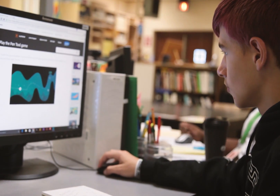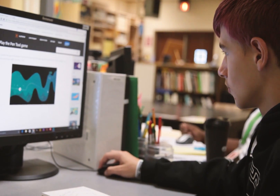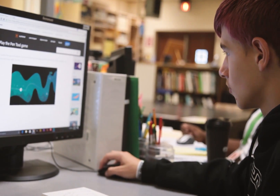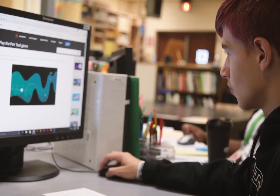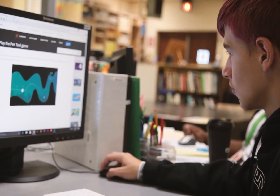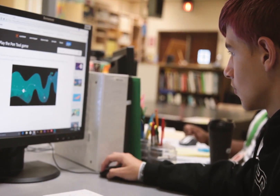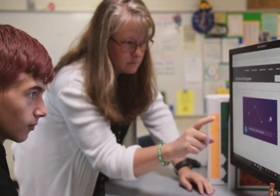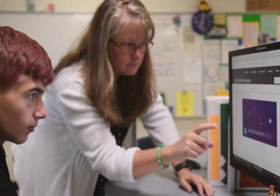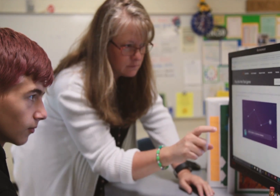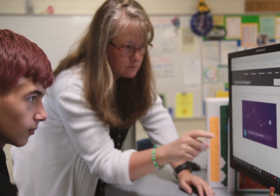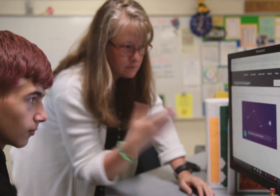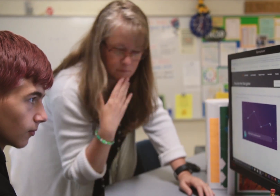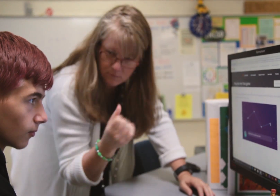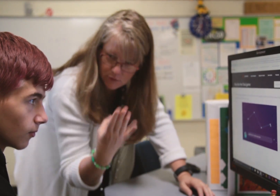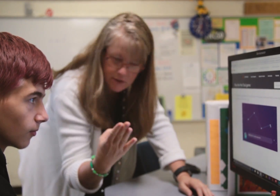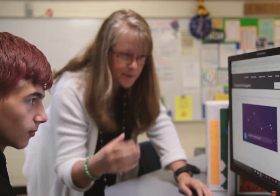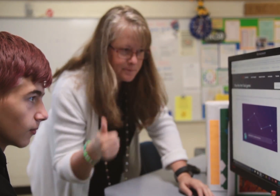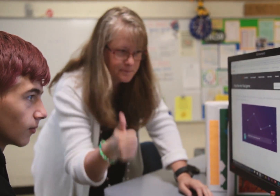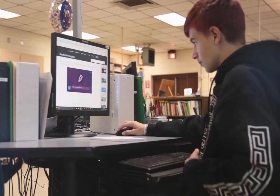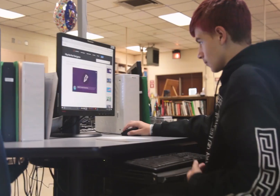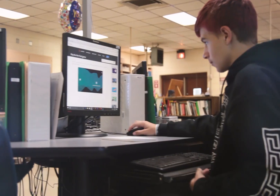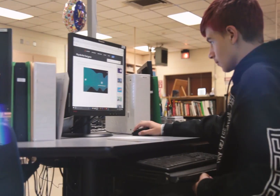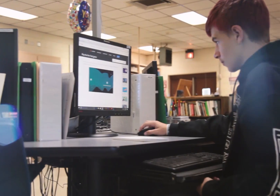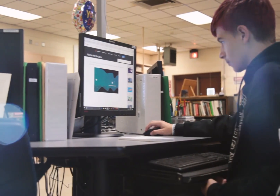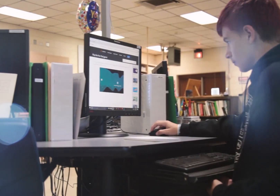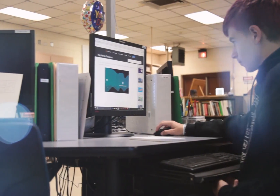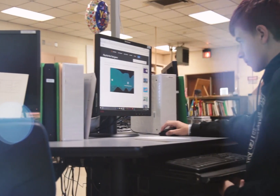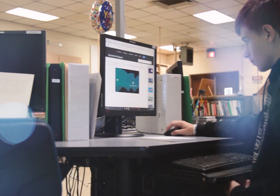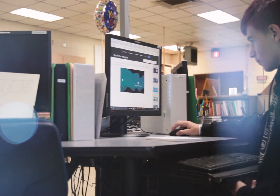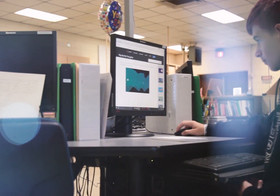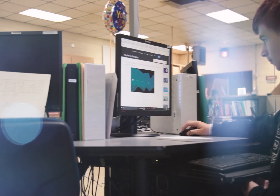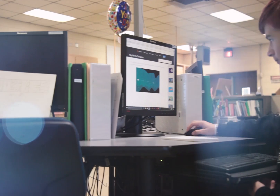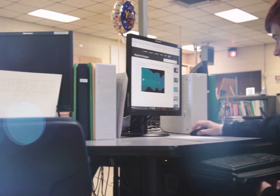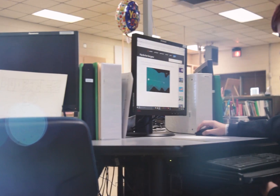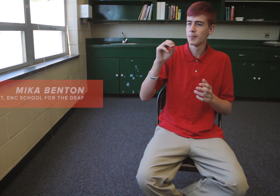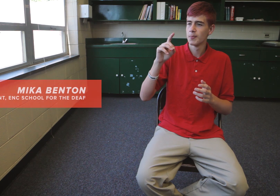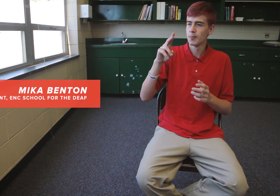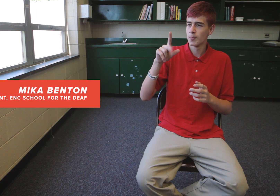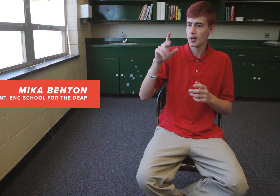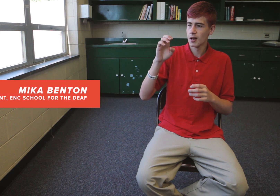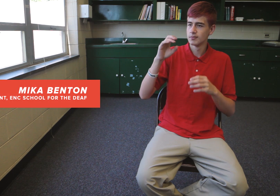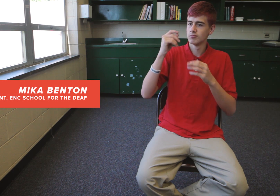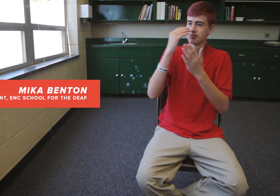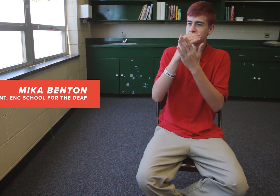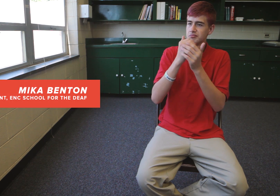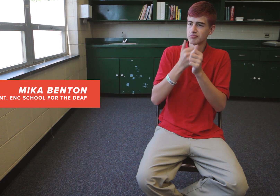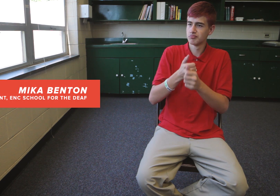They teach us how to be self-learners, how to be more independent. There's modules that we have to follow. When I first got here, I was